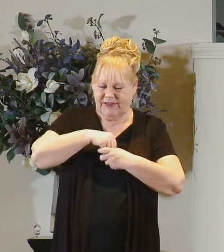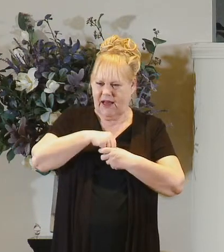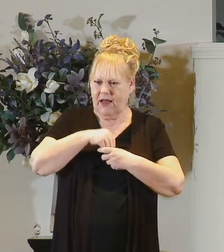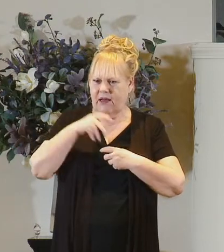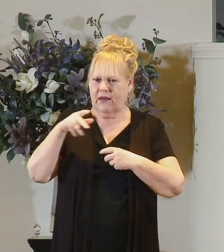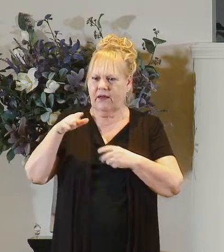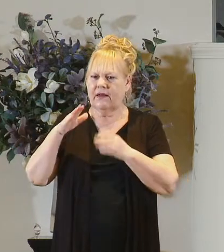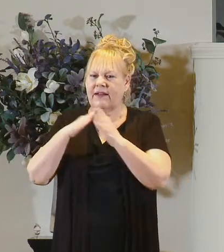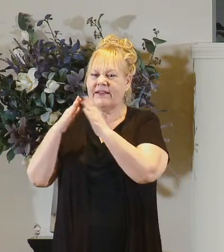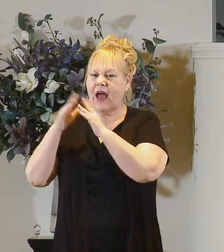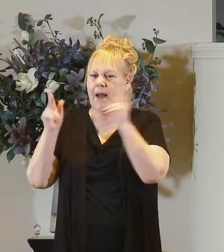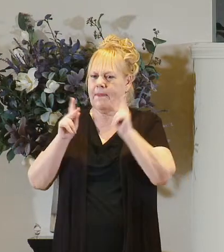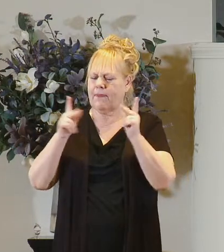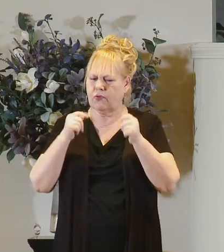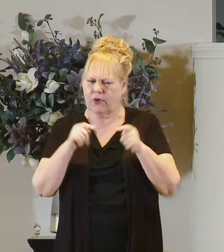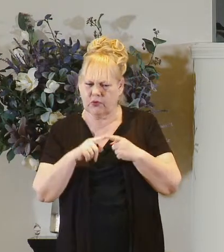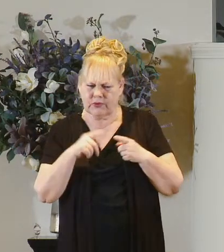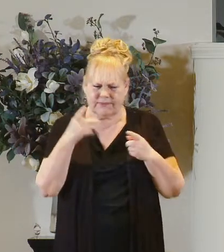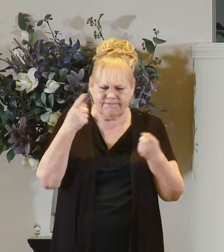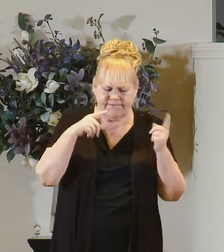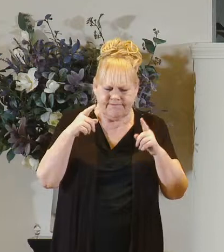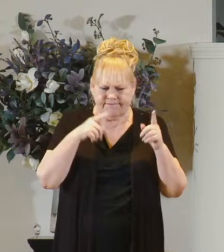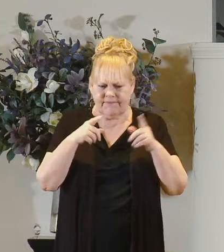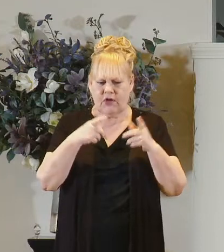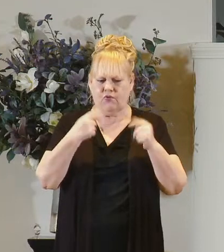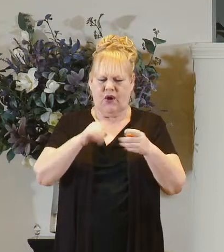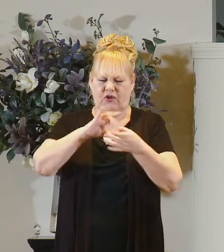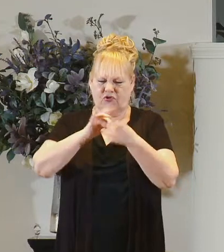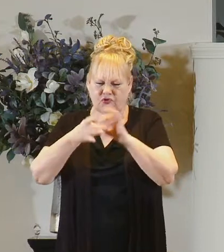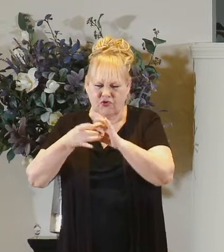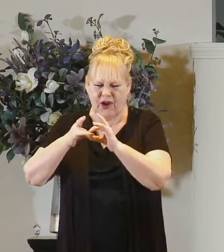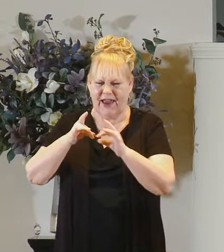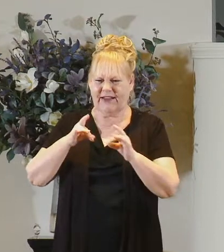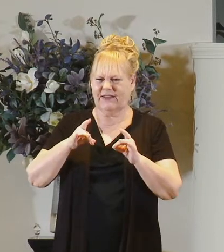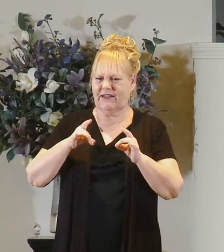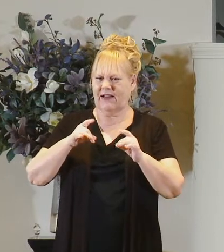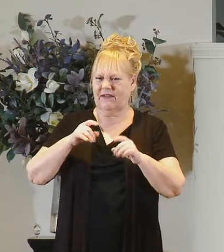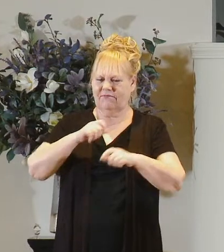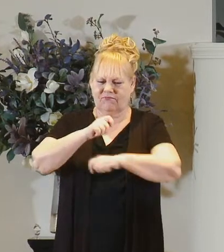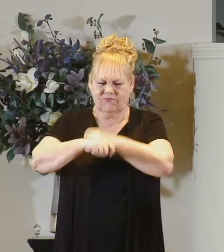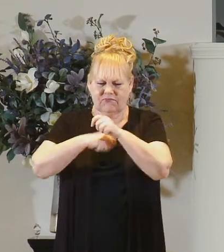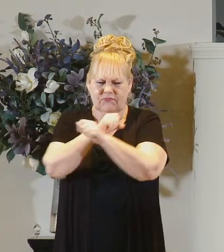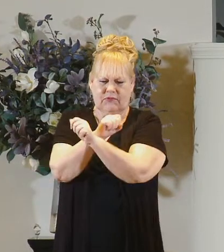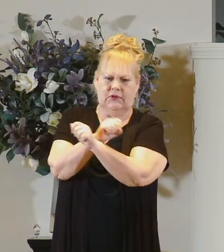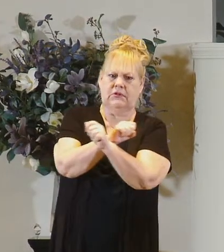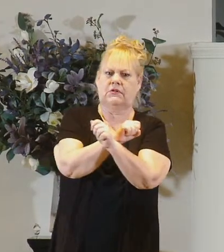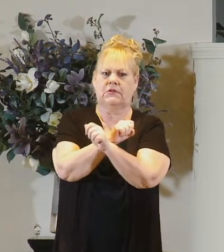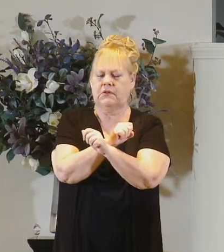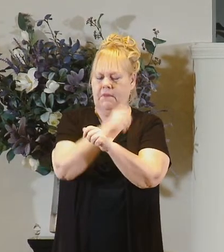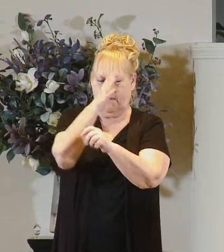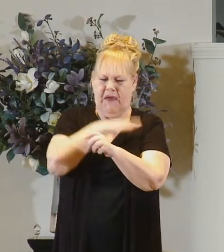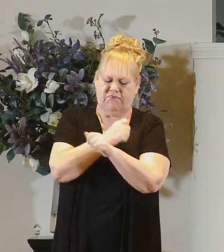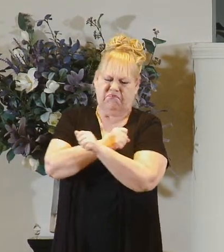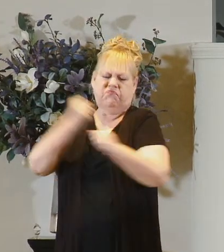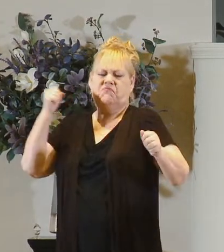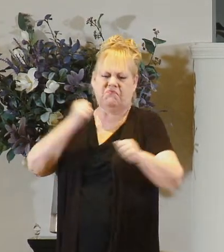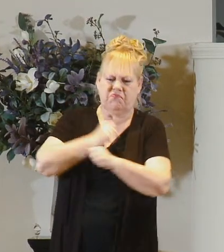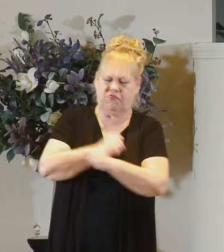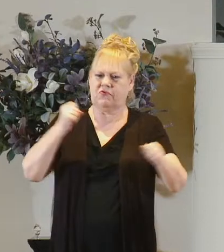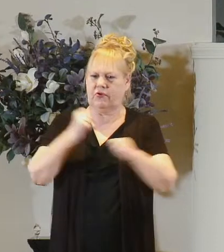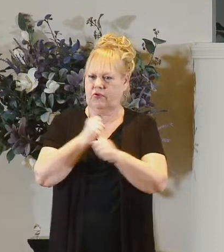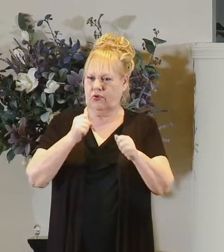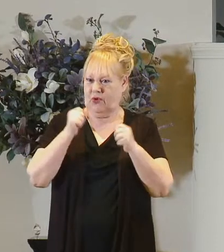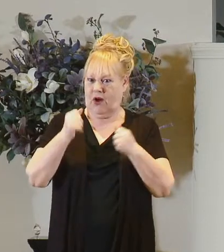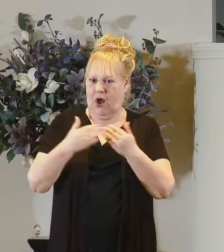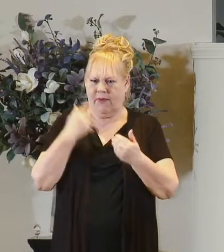and it's obvious from the text that they tried this several times and only had limited success you can